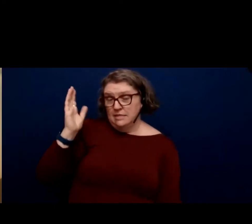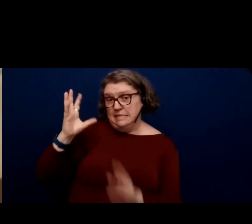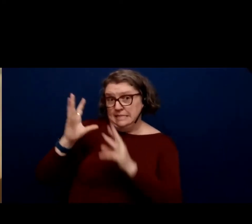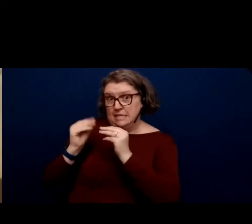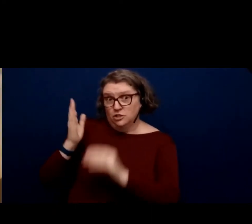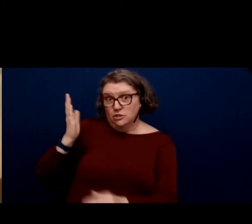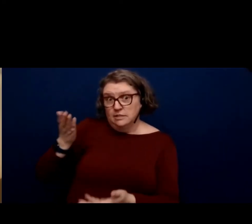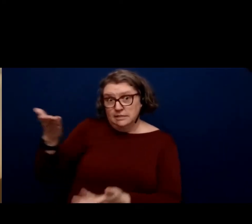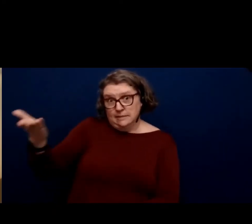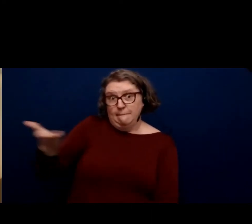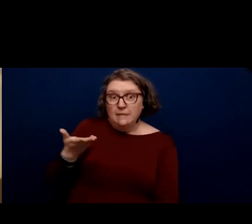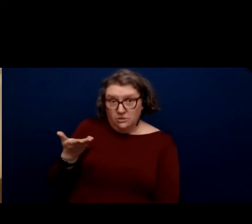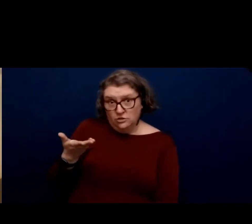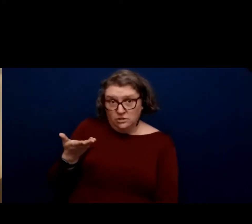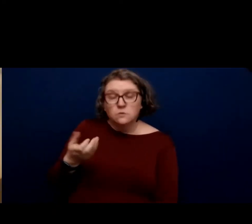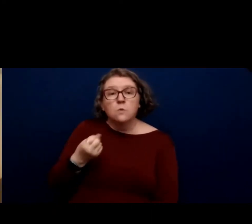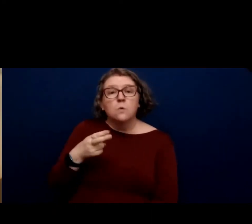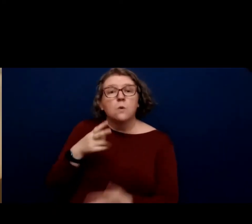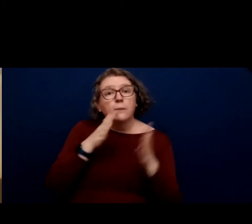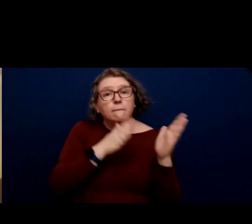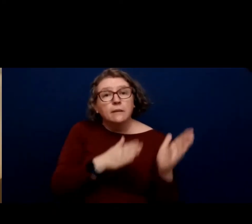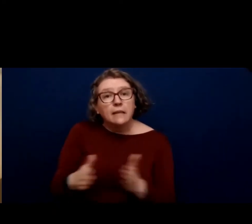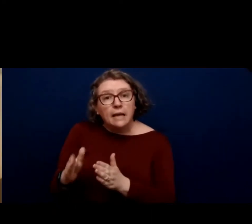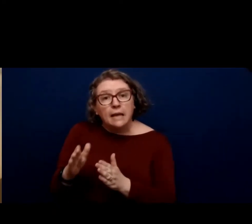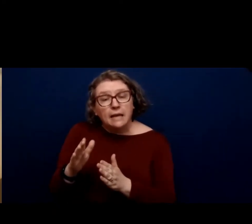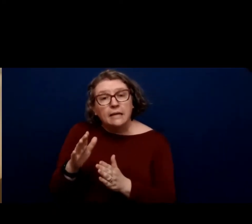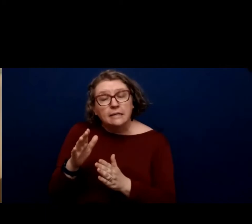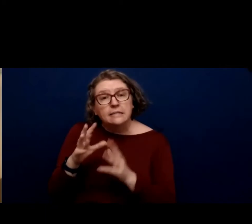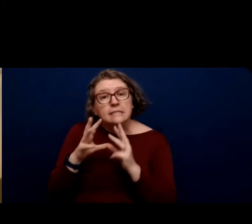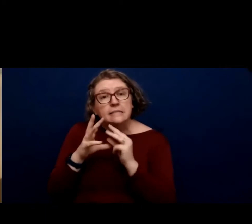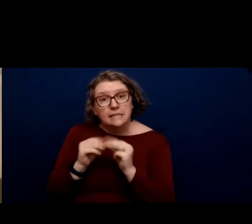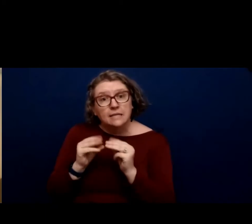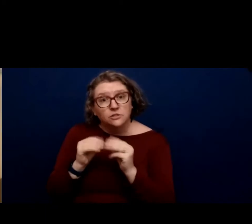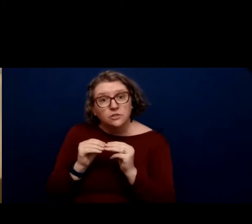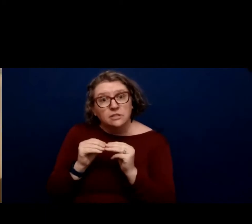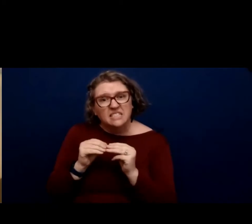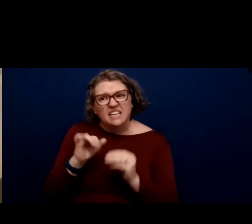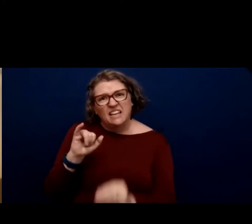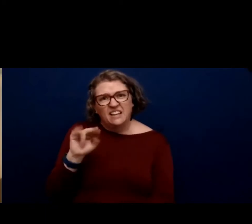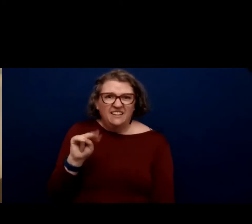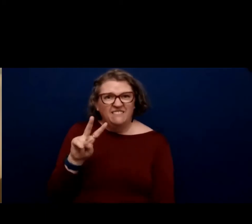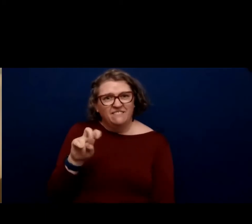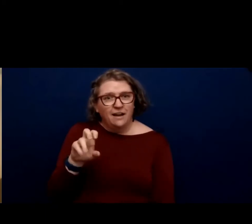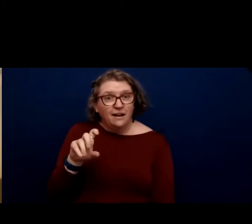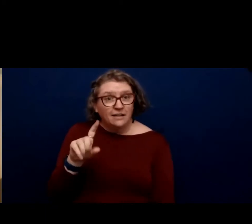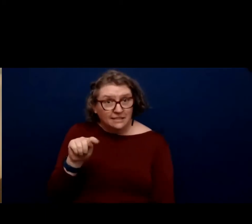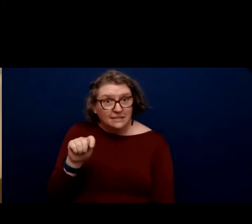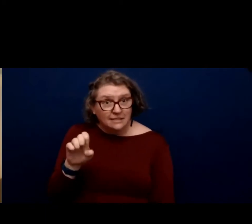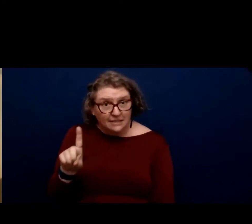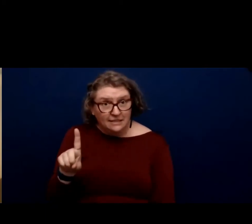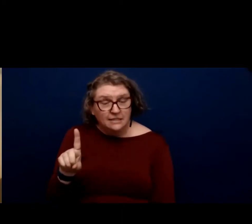planned session, invited session sessions.